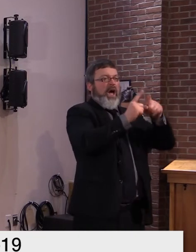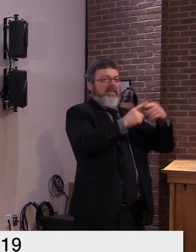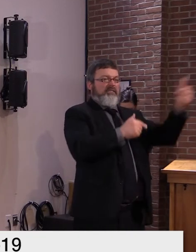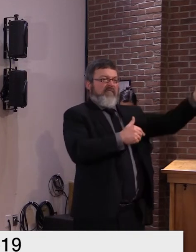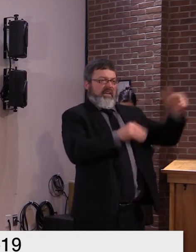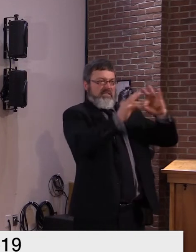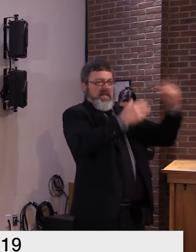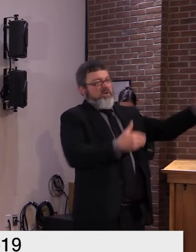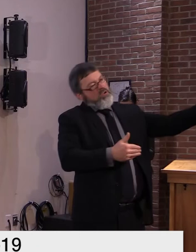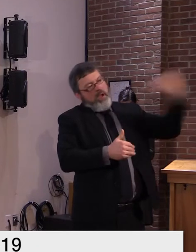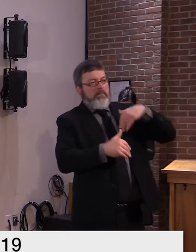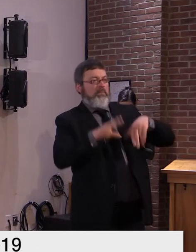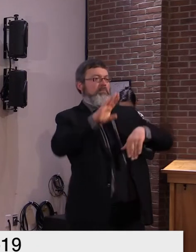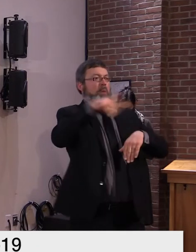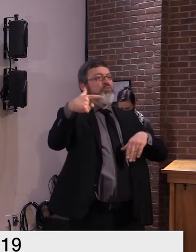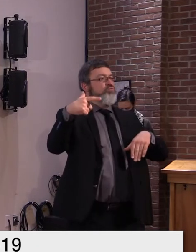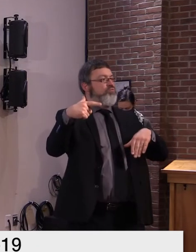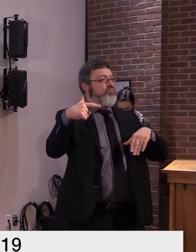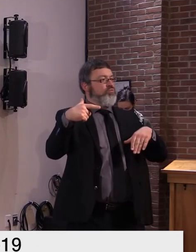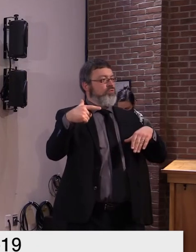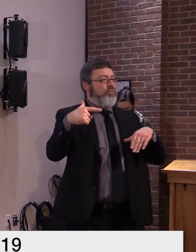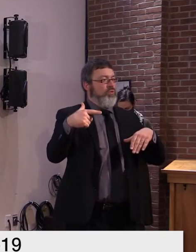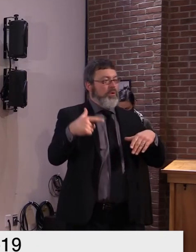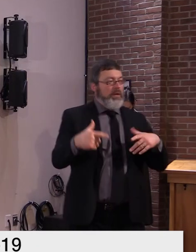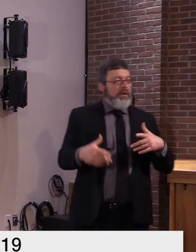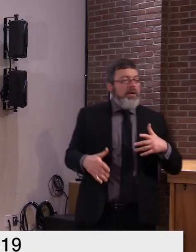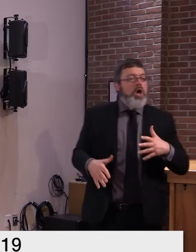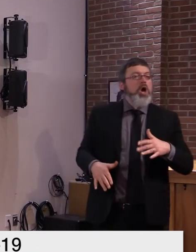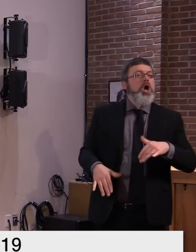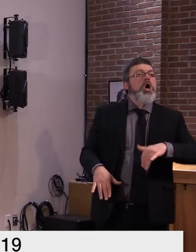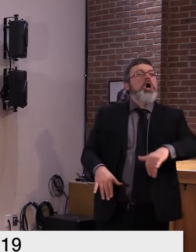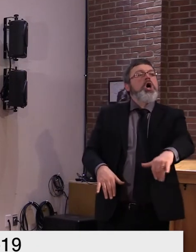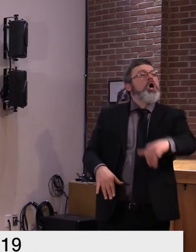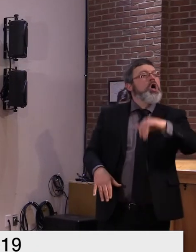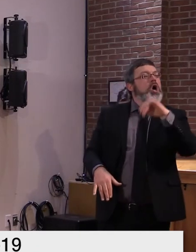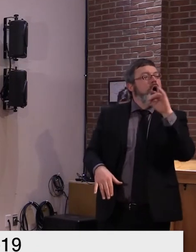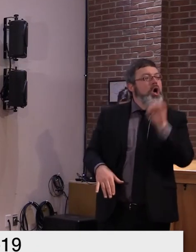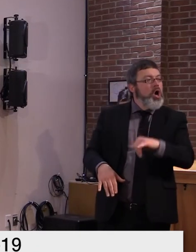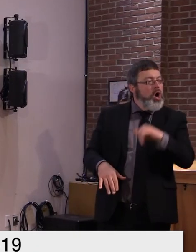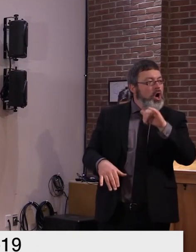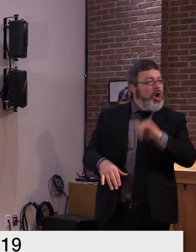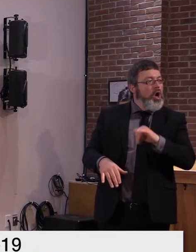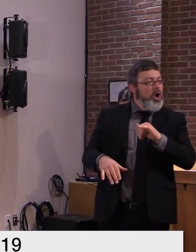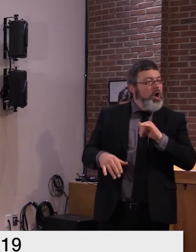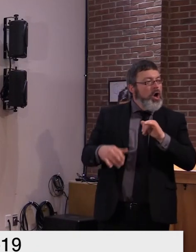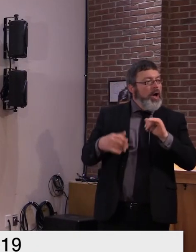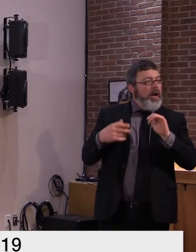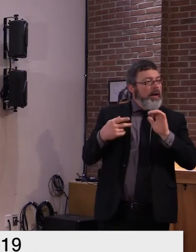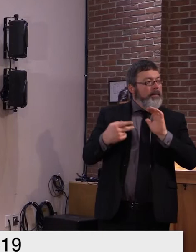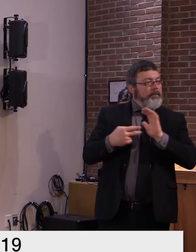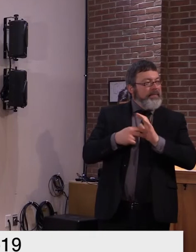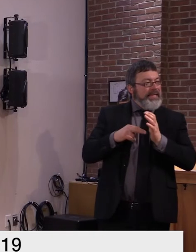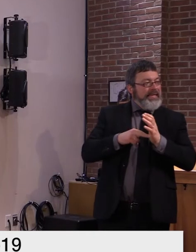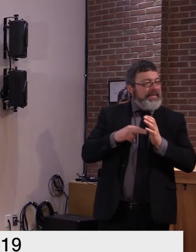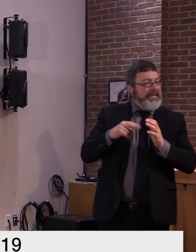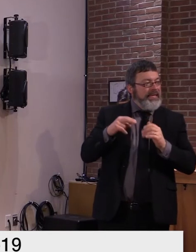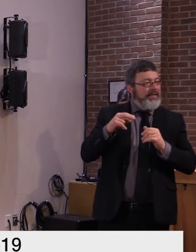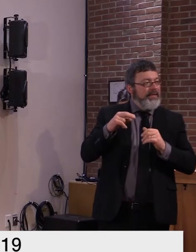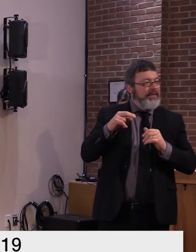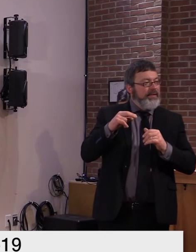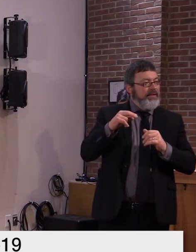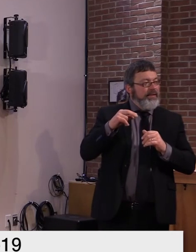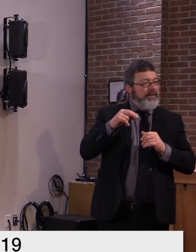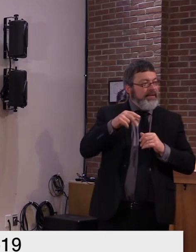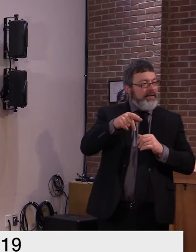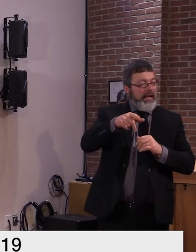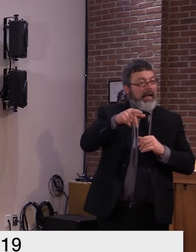a student on friday but can't come over for lunch on saturday correct thank you